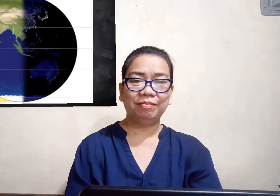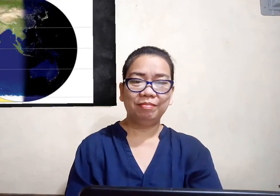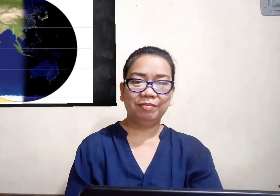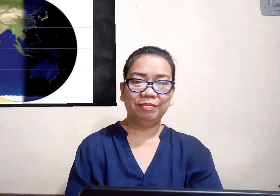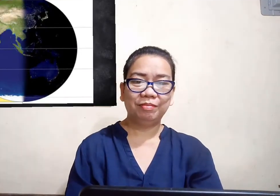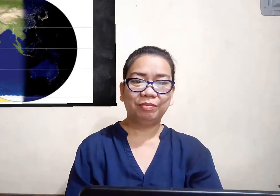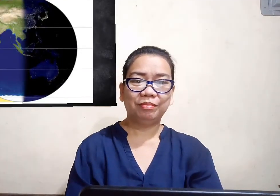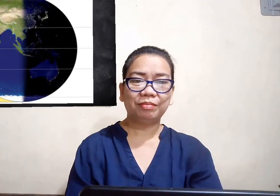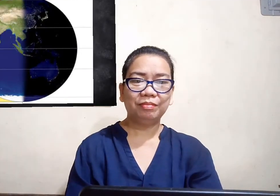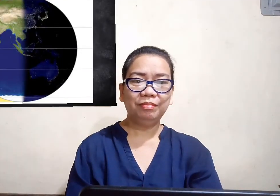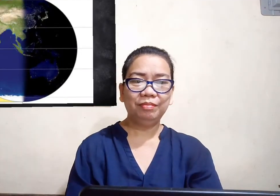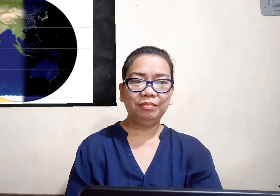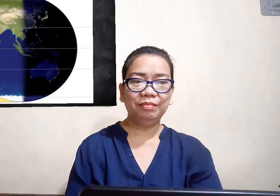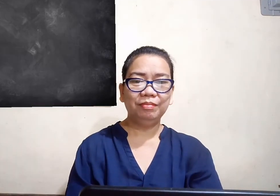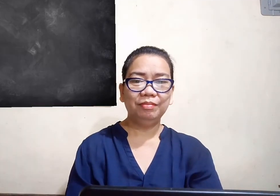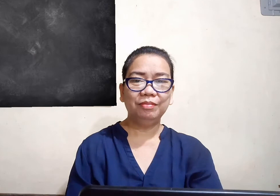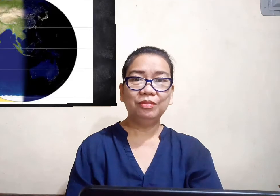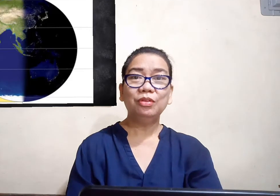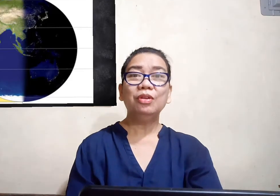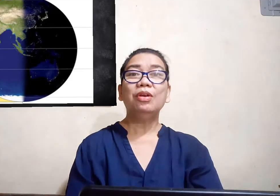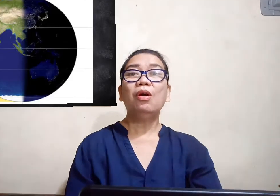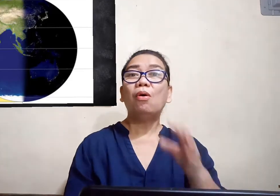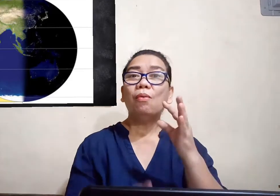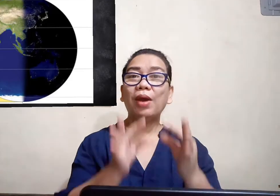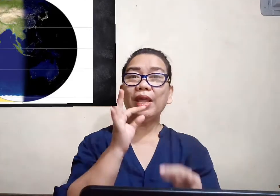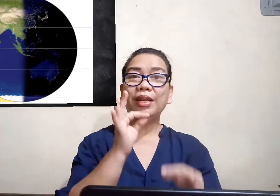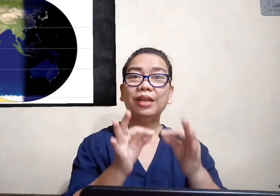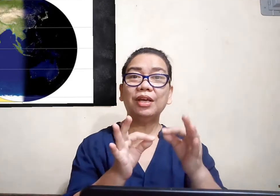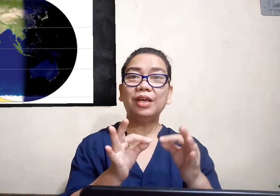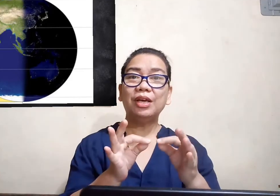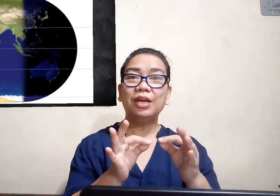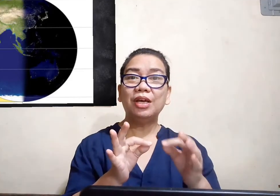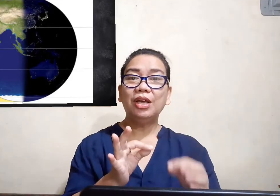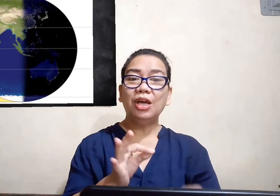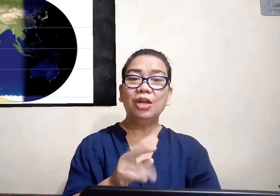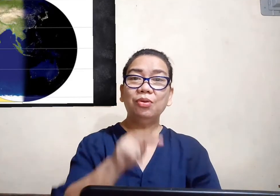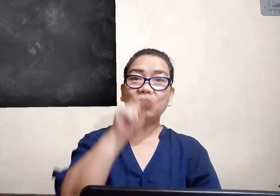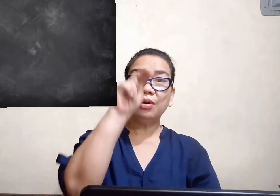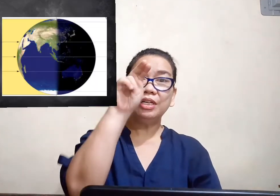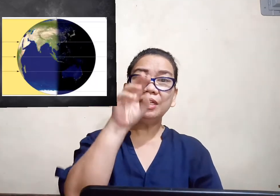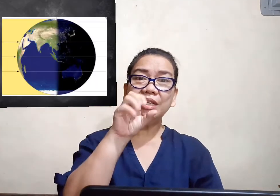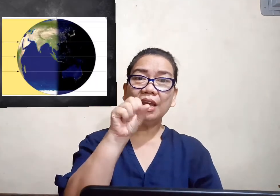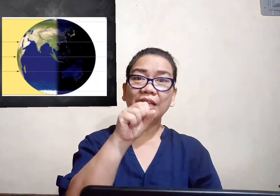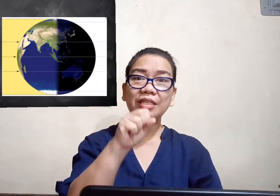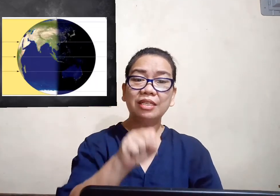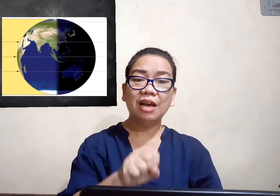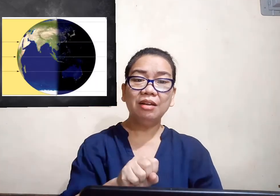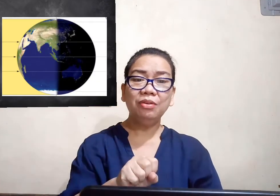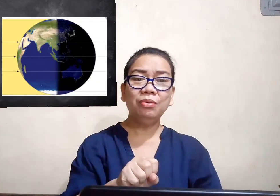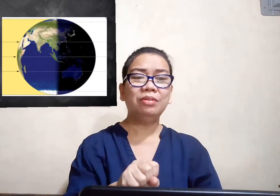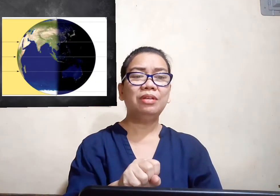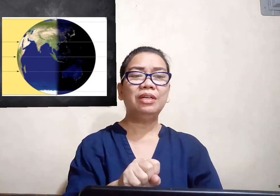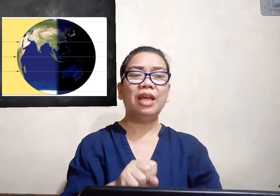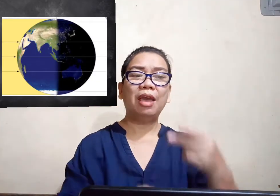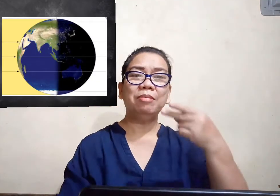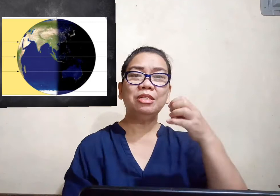how when northern and southern hemisphere